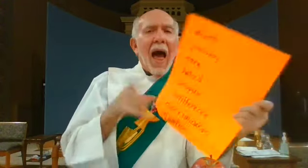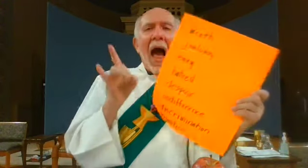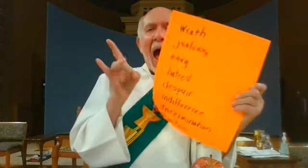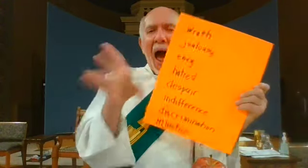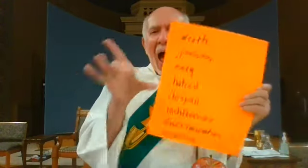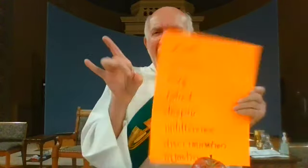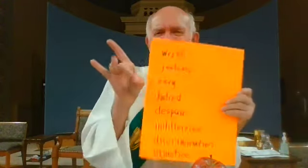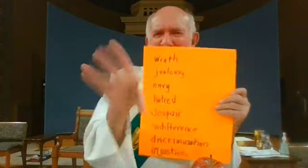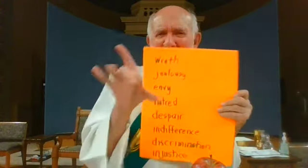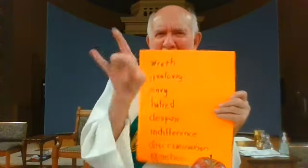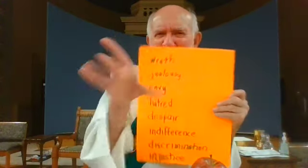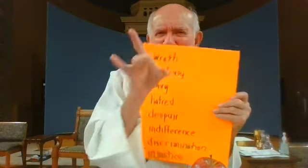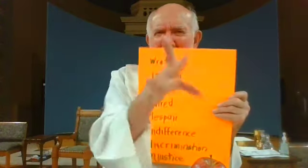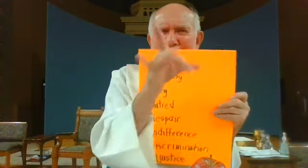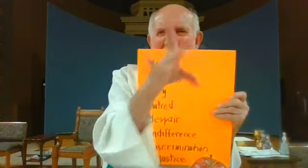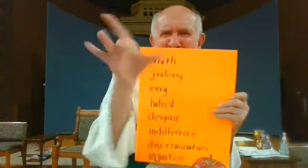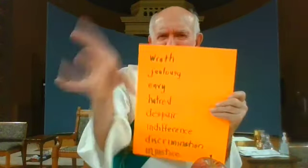hatred I hate that